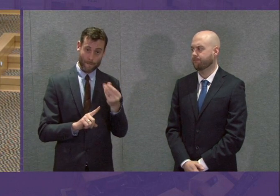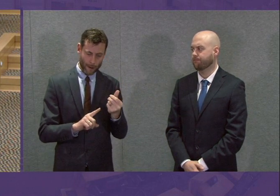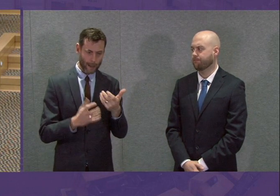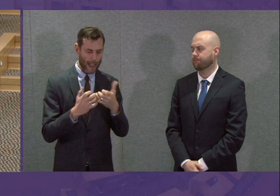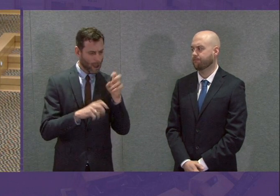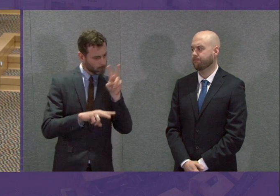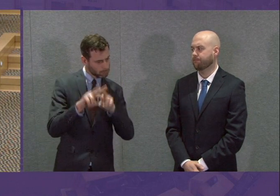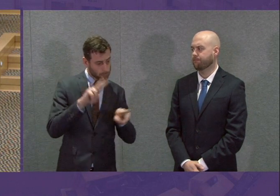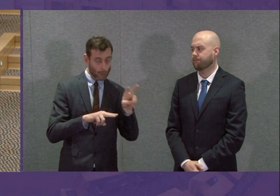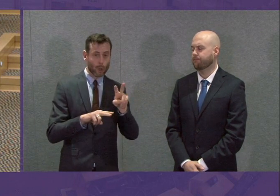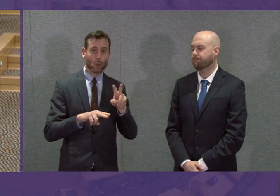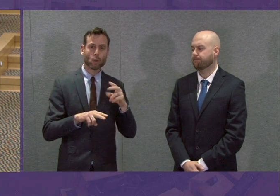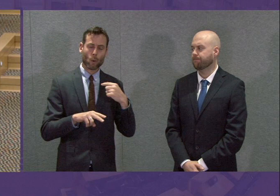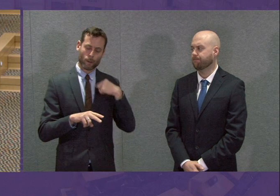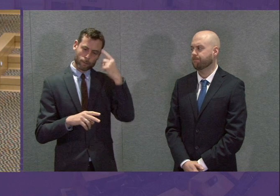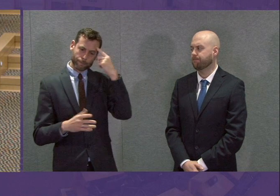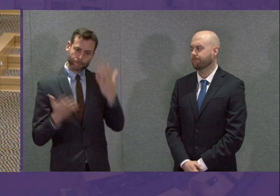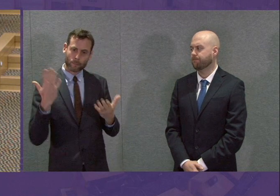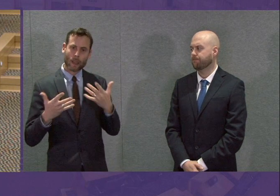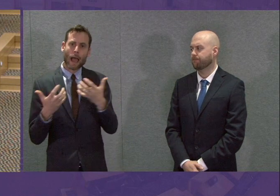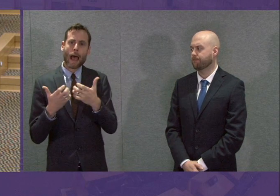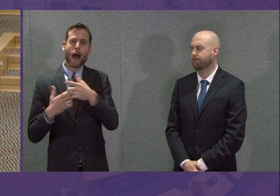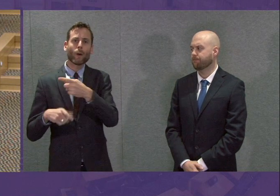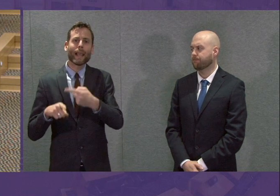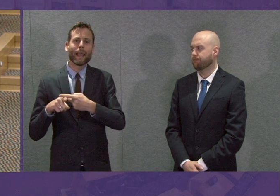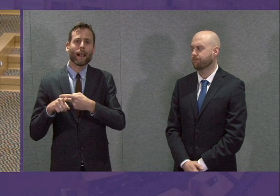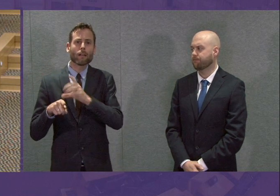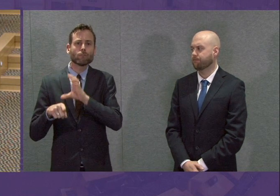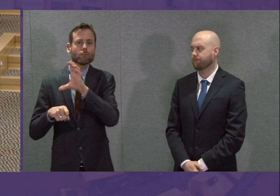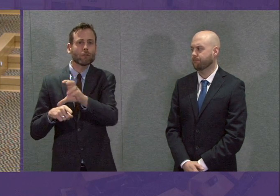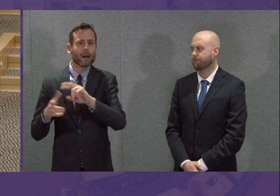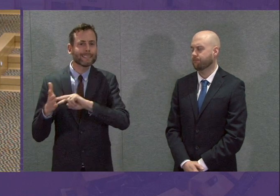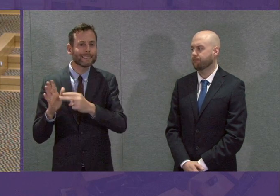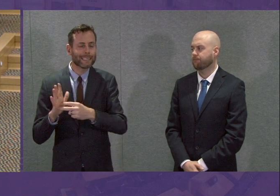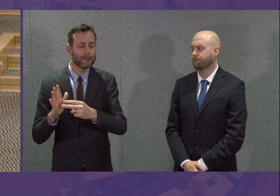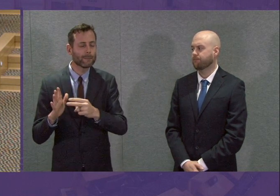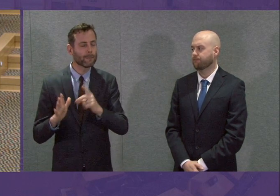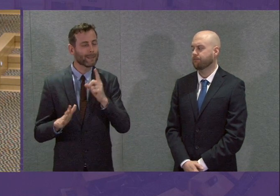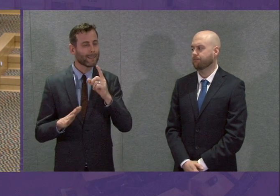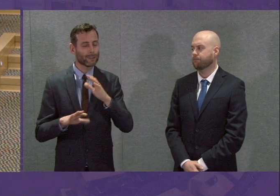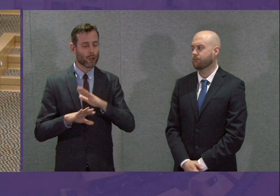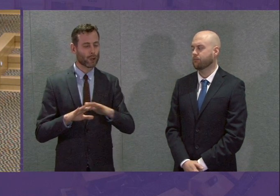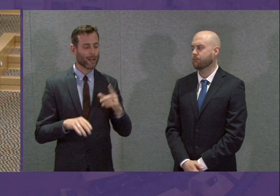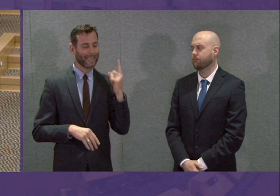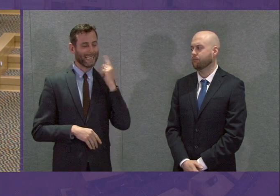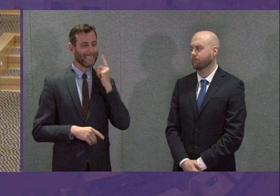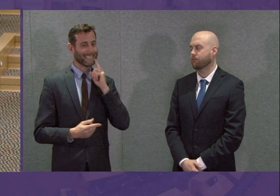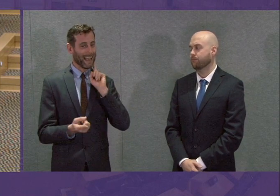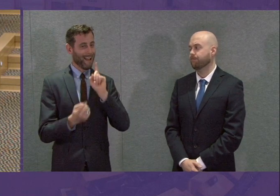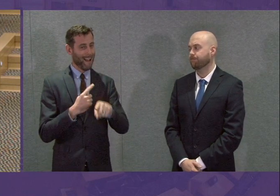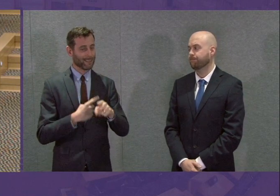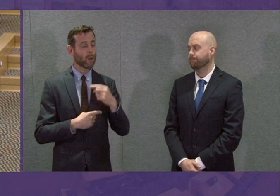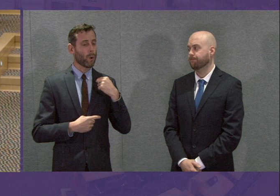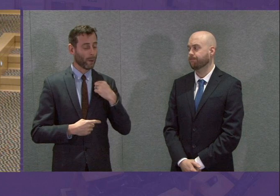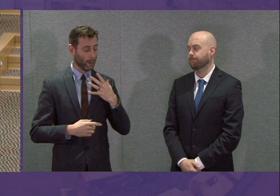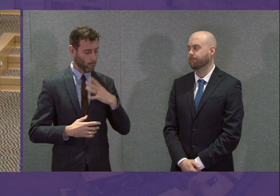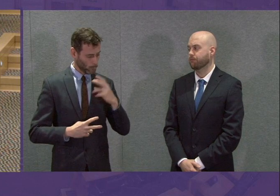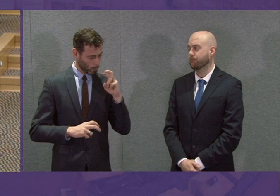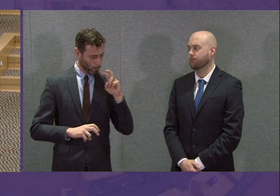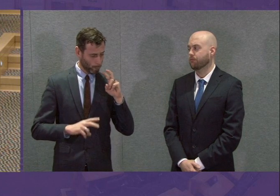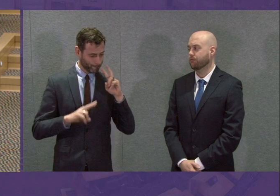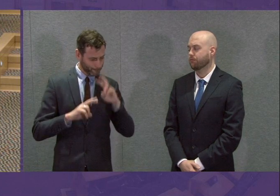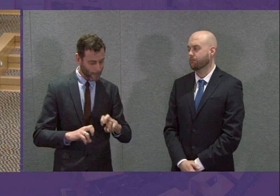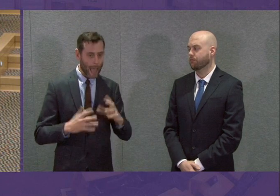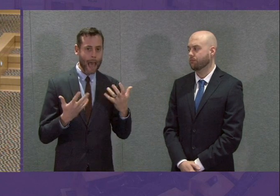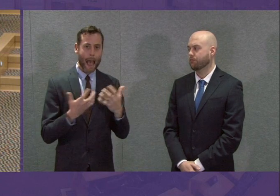their grant schemes. There is no simple answer here, but we do want to do this as straightforwardly and as quickly as possible, and I will undertake to make sure